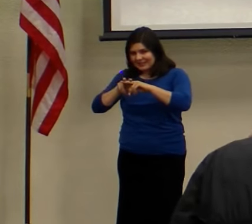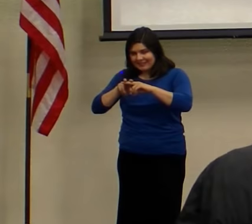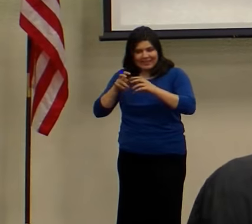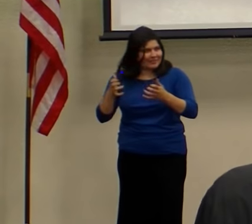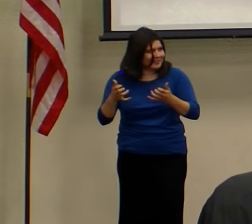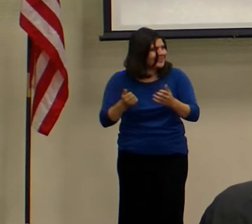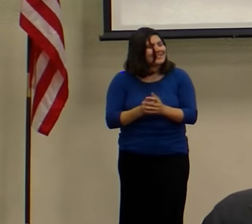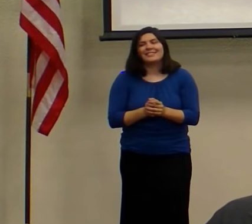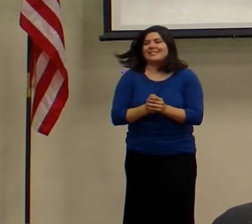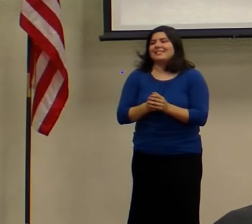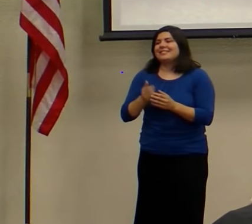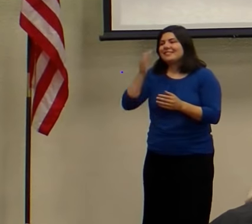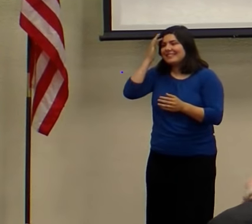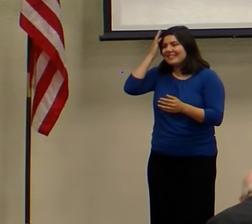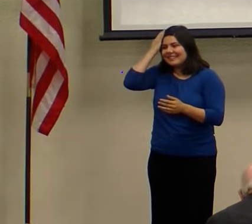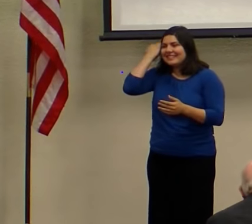say.